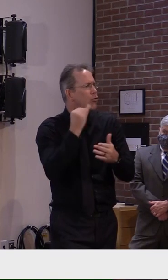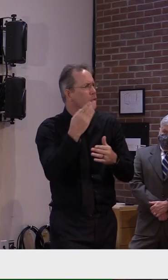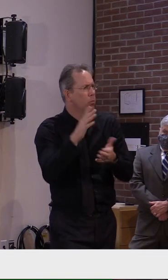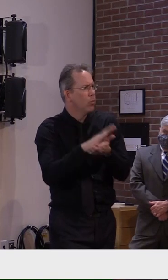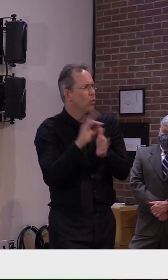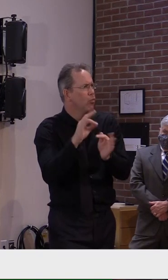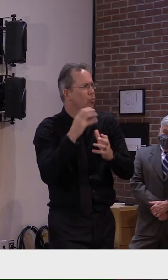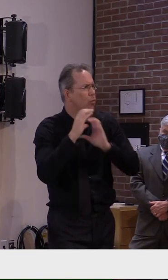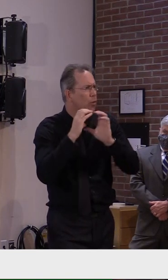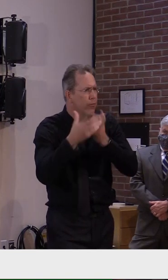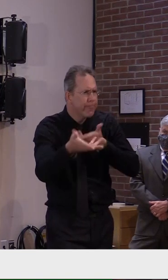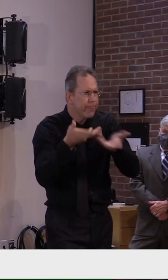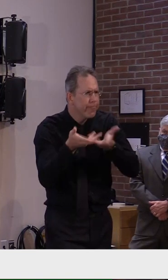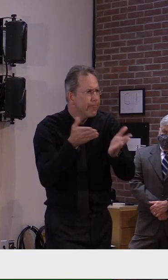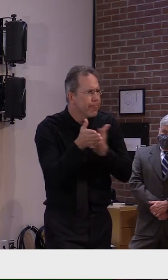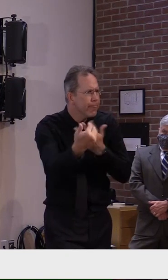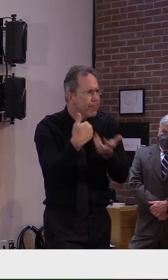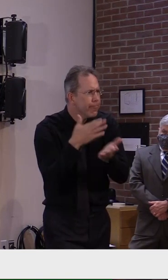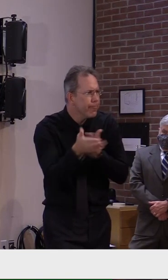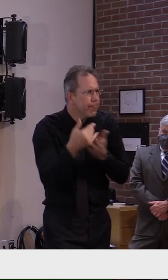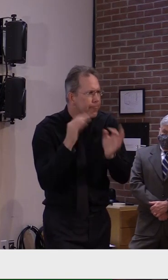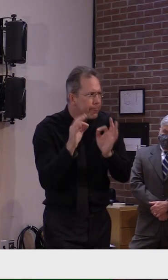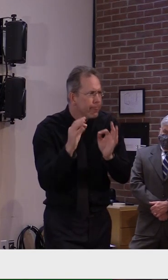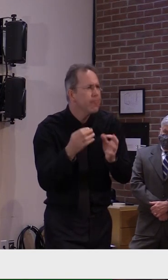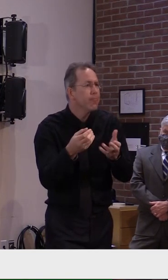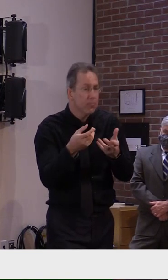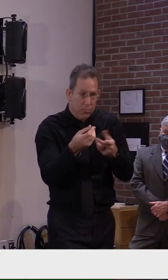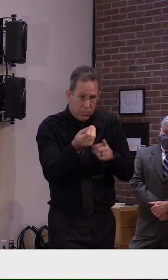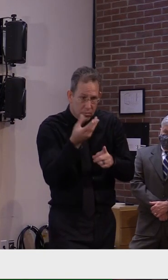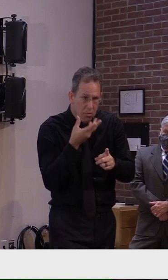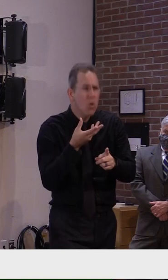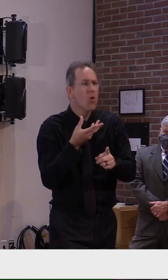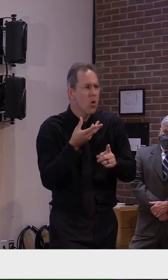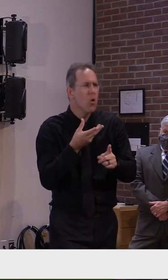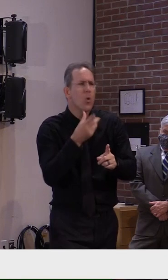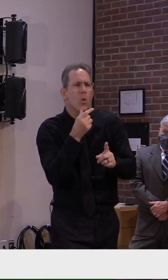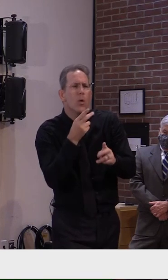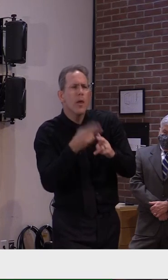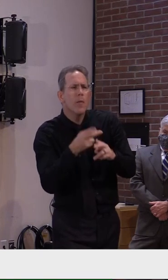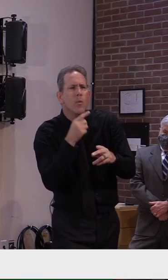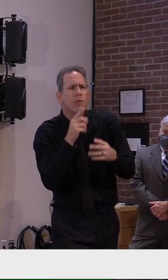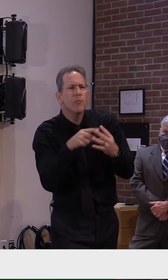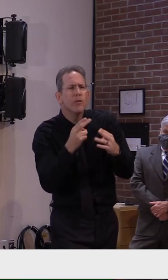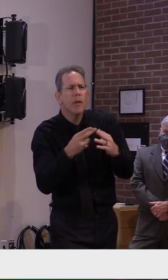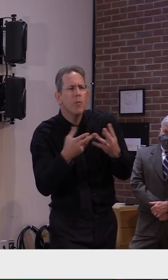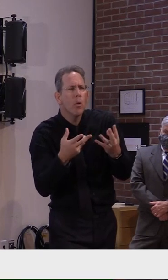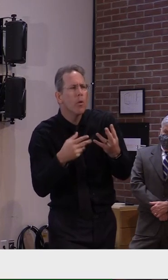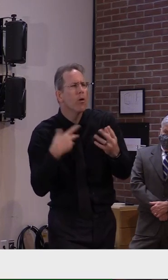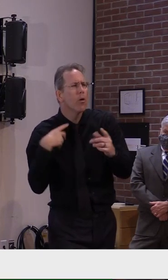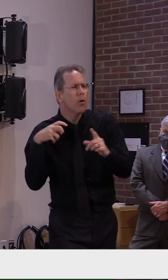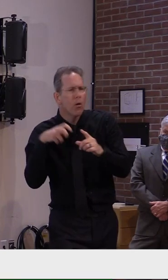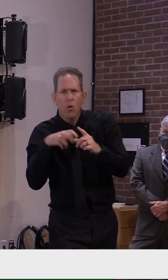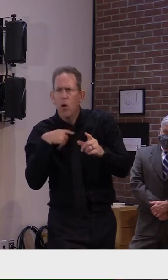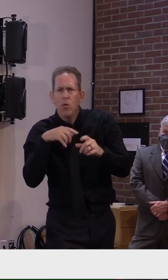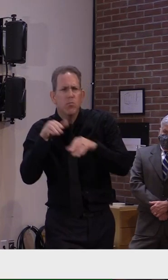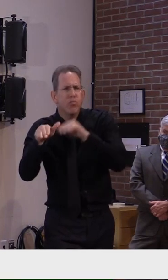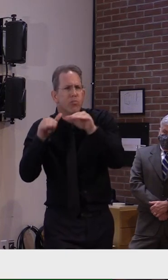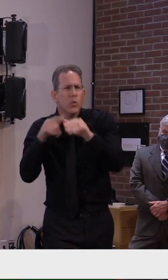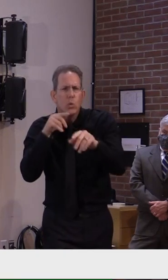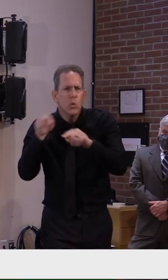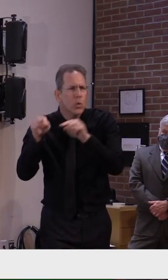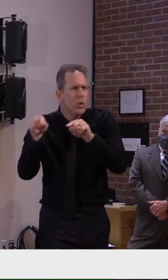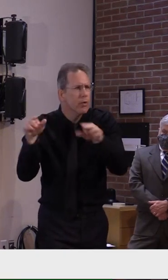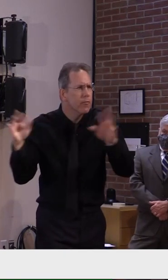is already underway because everybody's very interested in knowing if they can keep the class open,